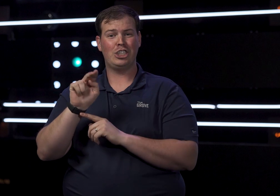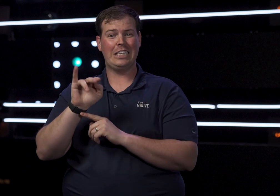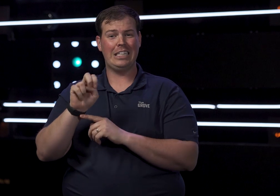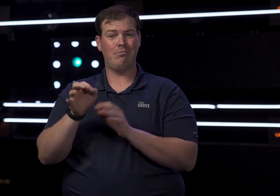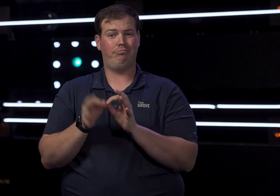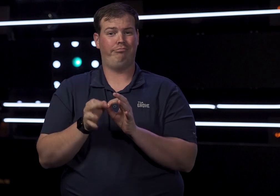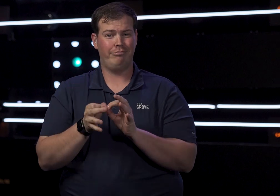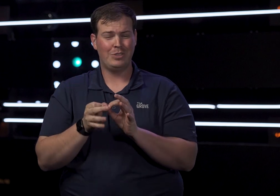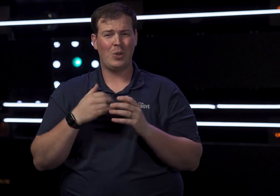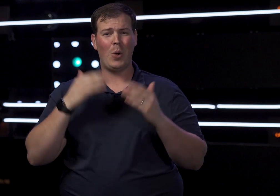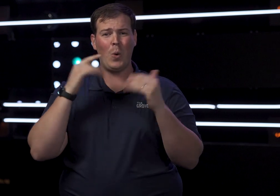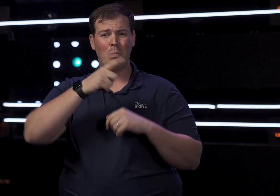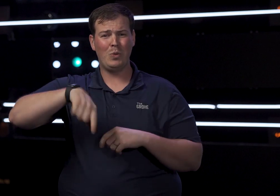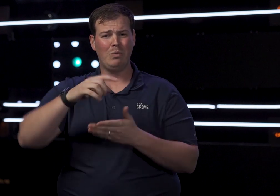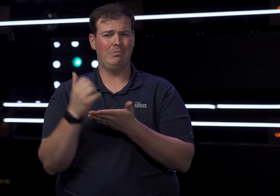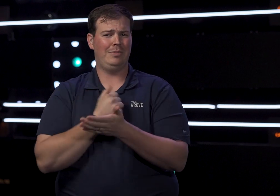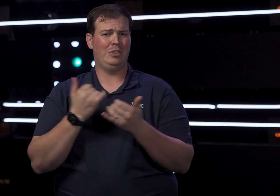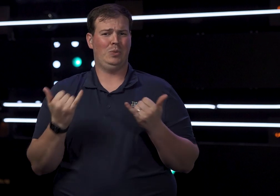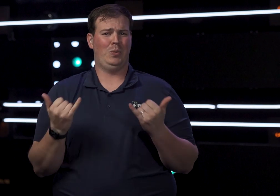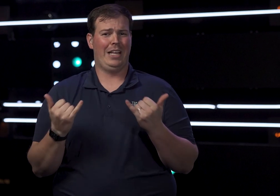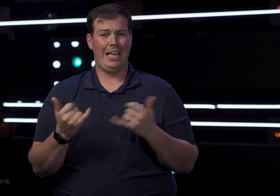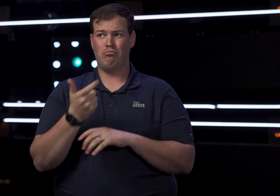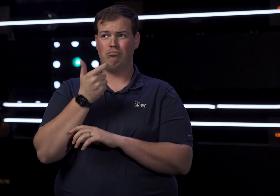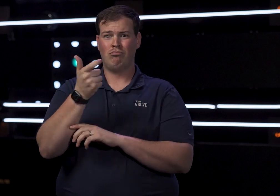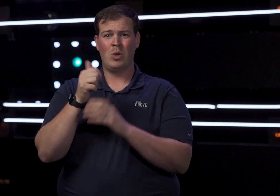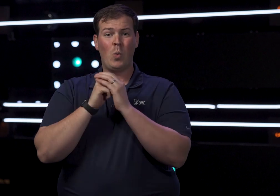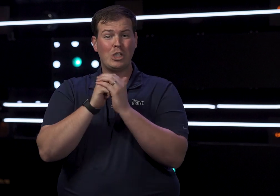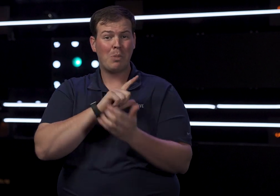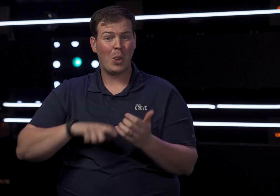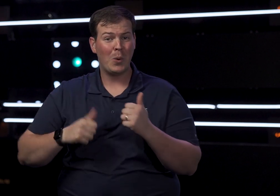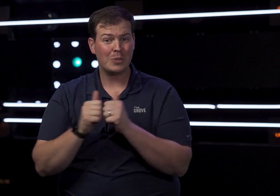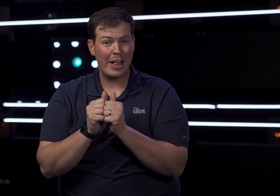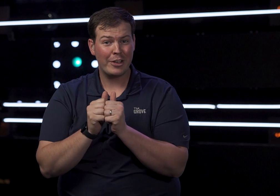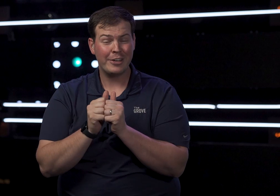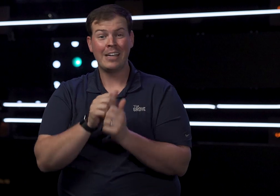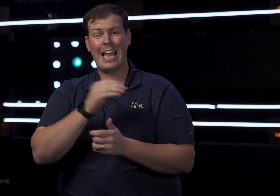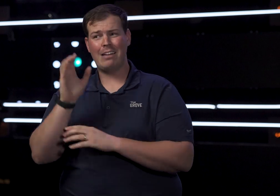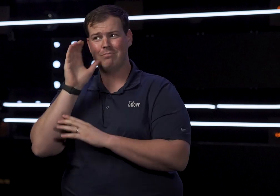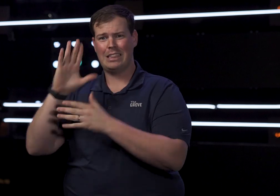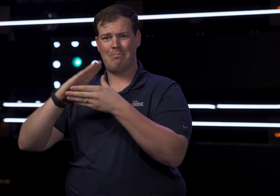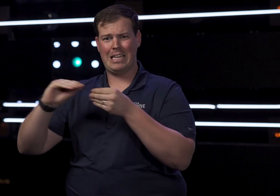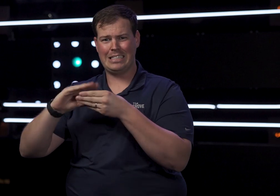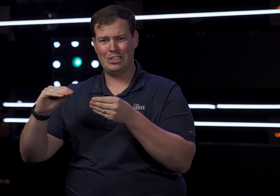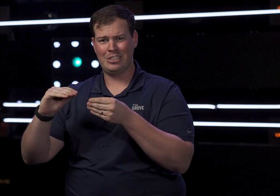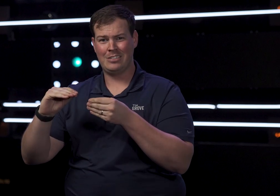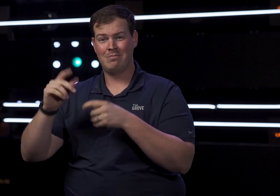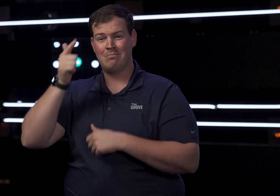Damon. And so I'm hoping that you will take the opportunity now to watch, worship the Lord together, and listen